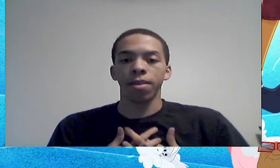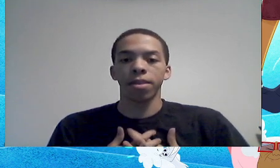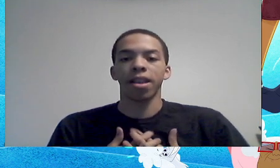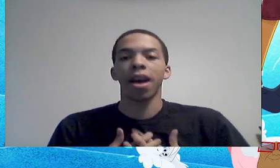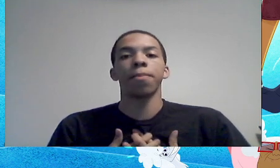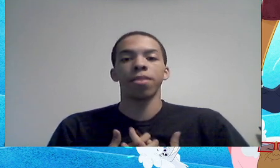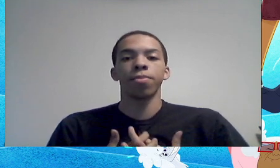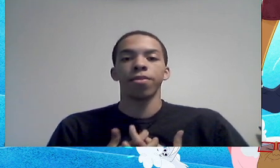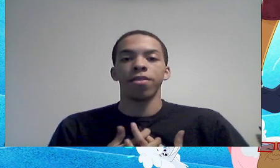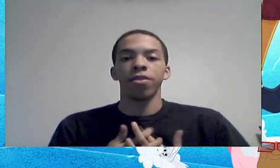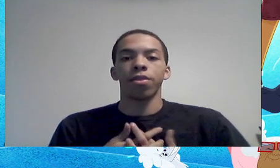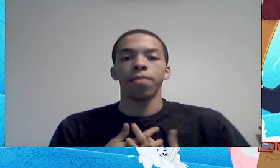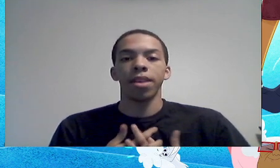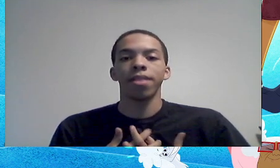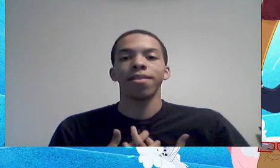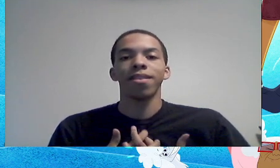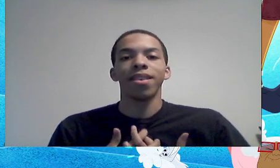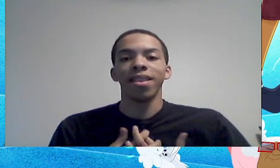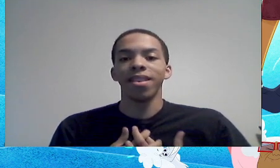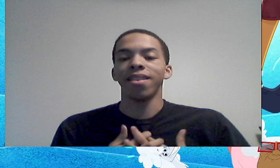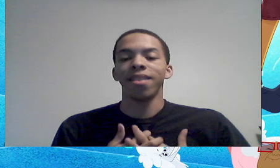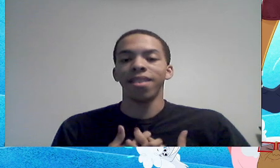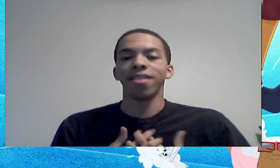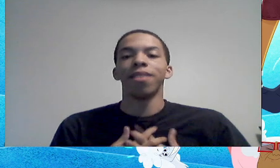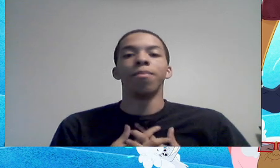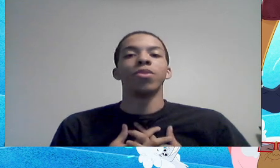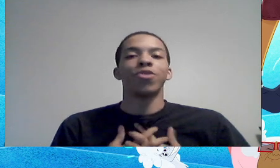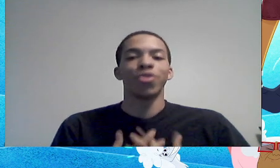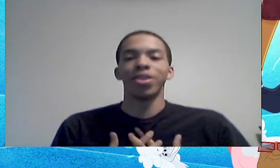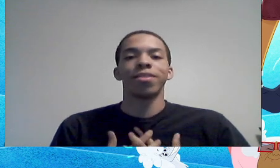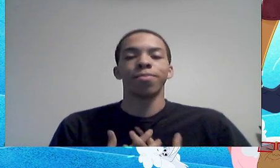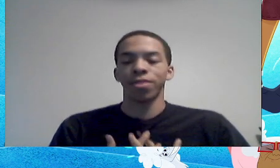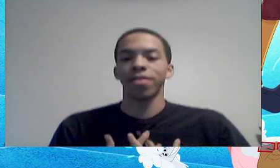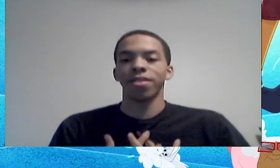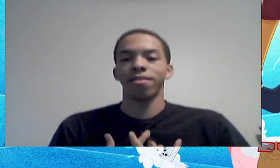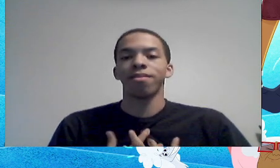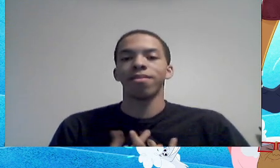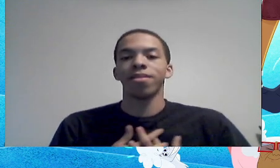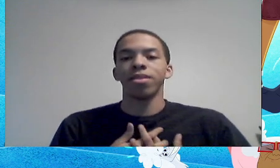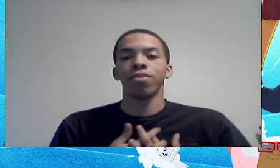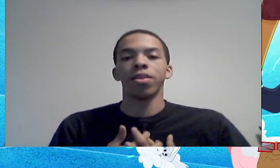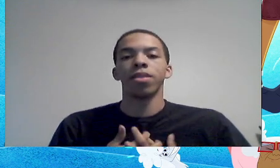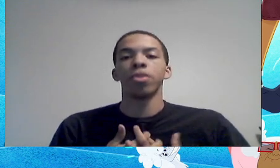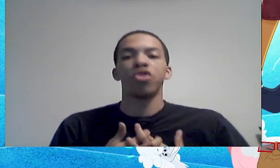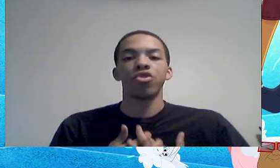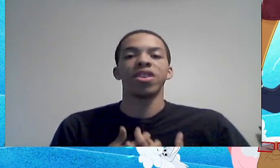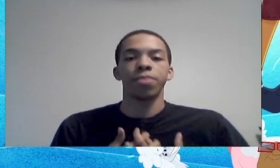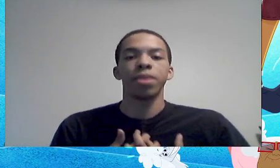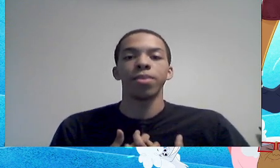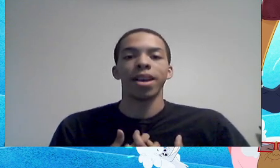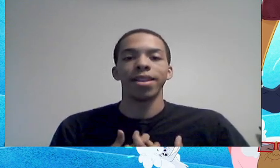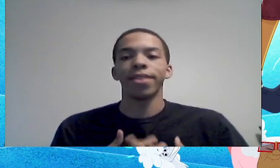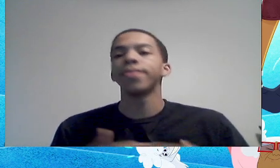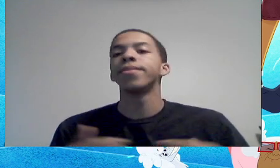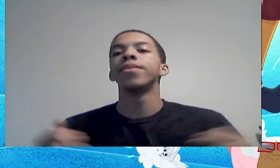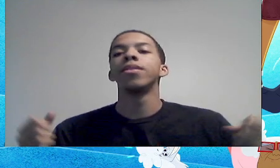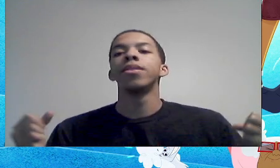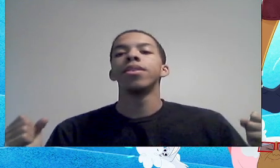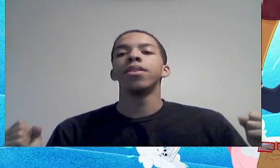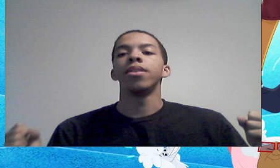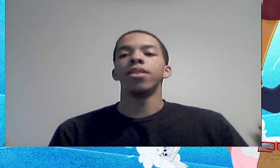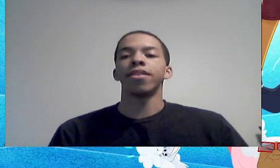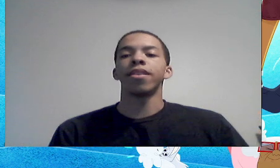he's pretty much the happiest person you could meet, he, he's the most joyous person, he's one of the most joyous people I know,